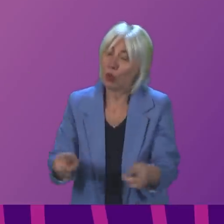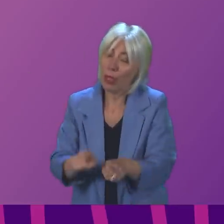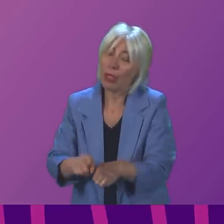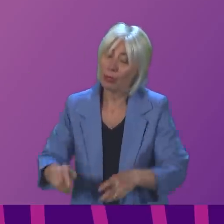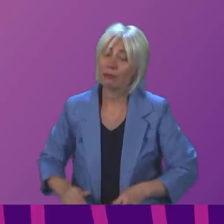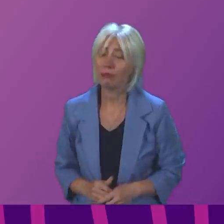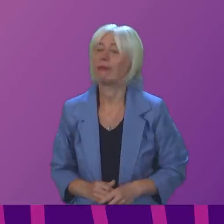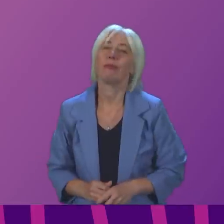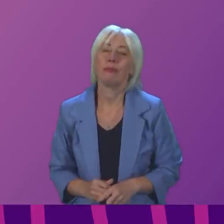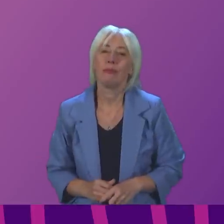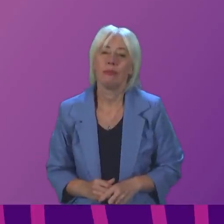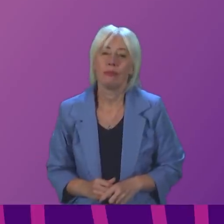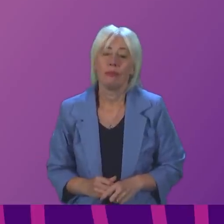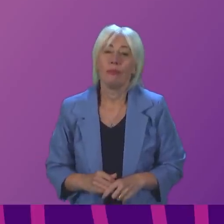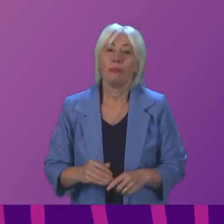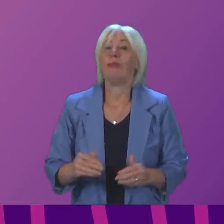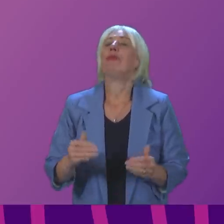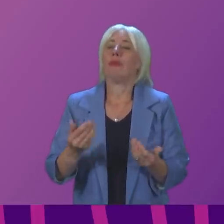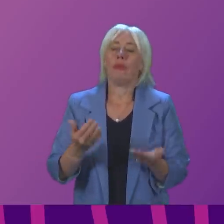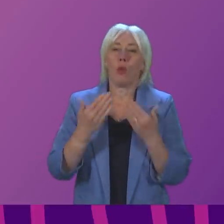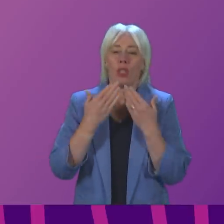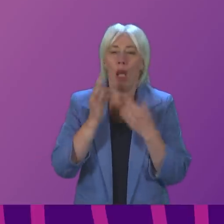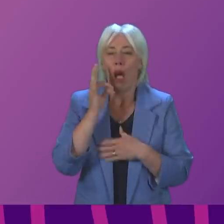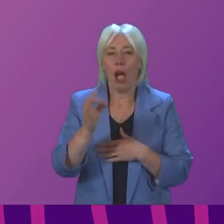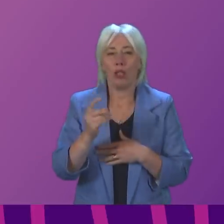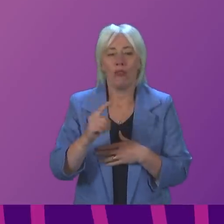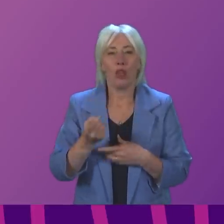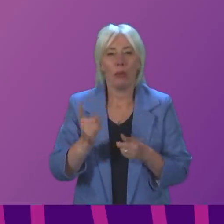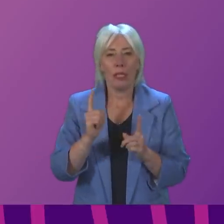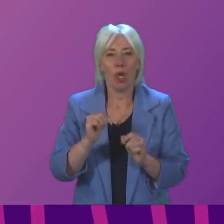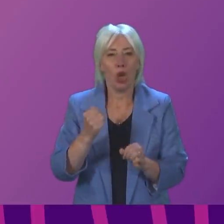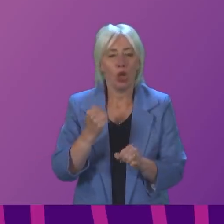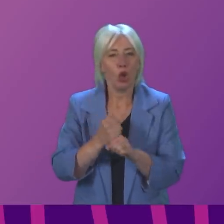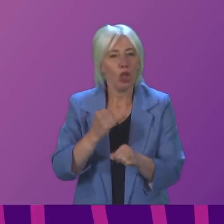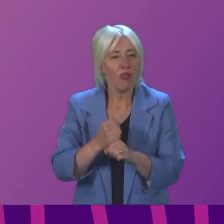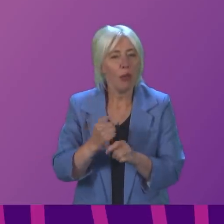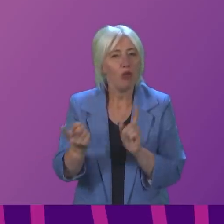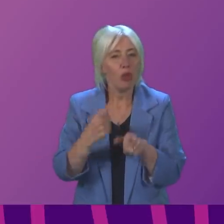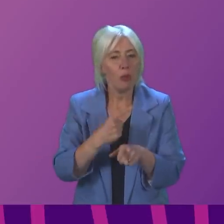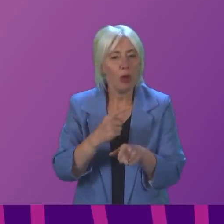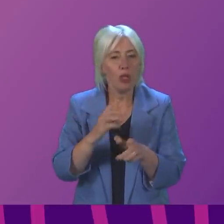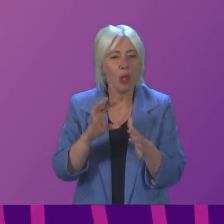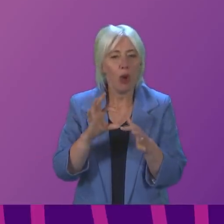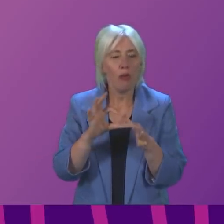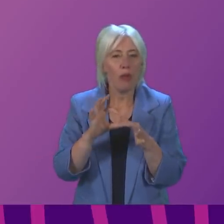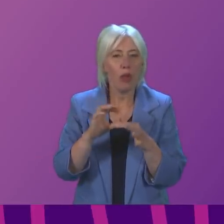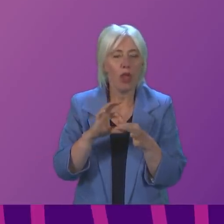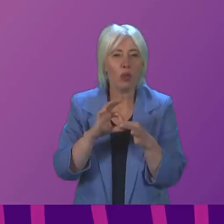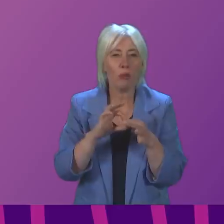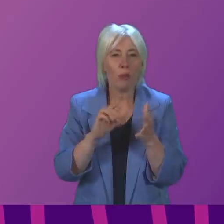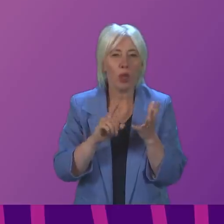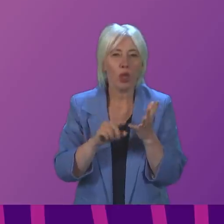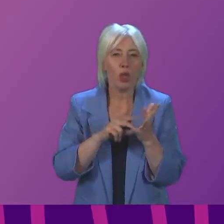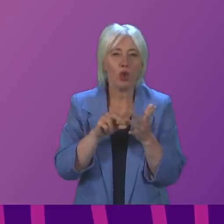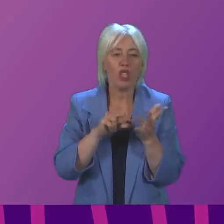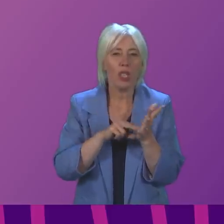Thank you very much. To ask the First Minister what the Scottish Government's response is to the Union Connectivity Review. First